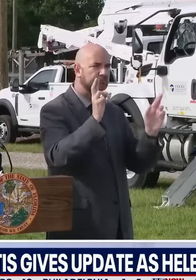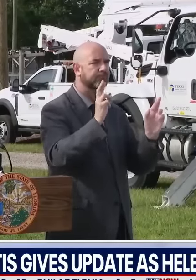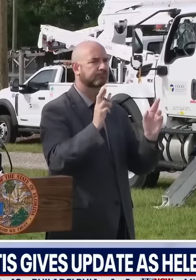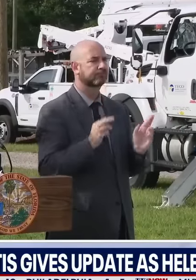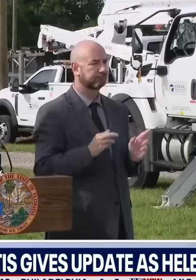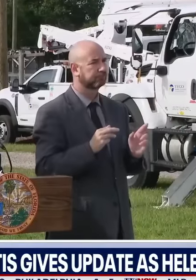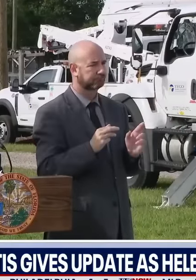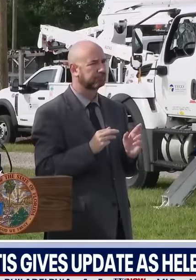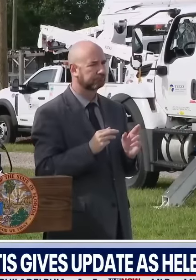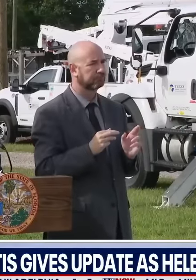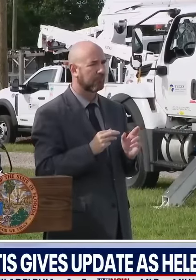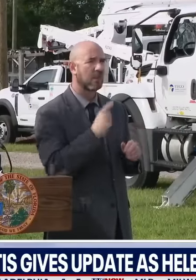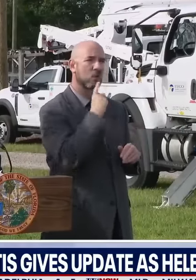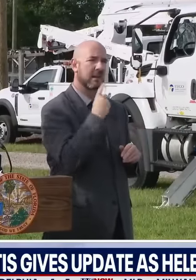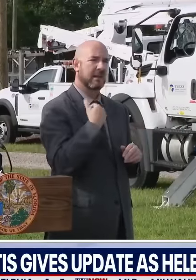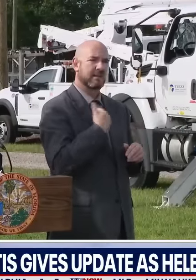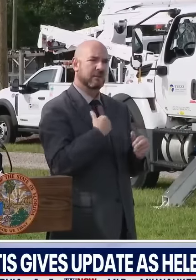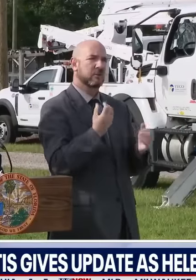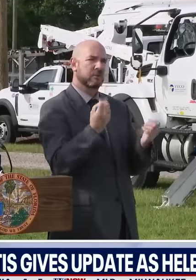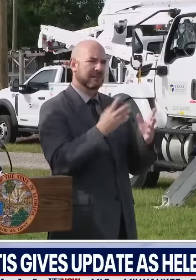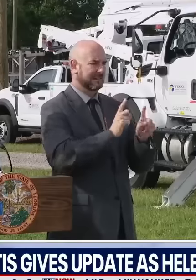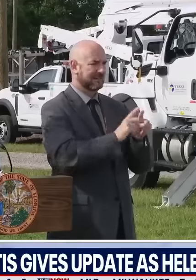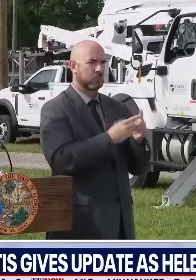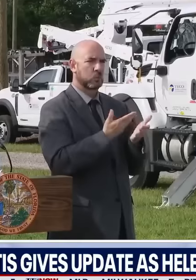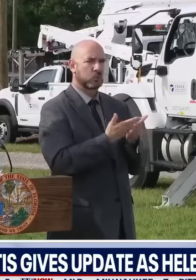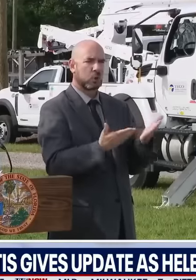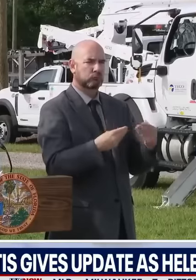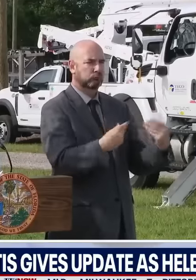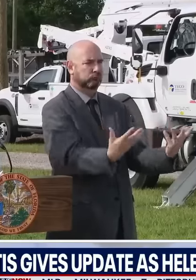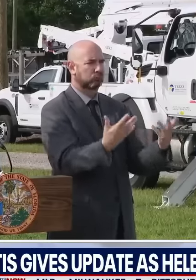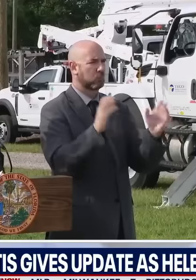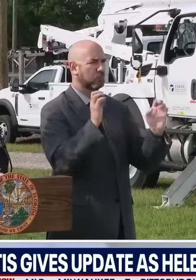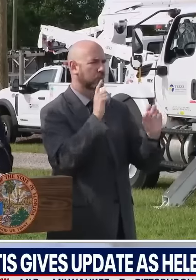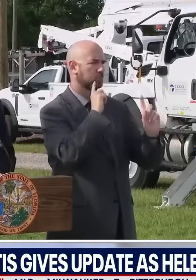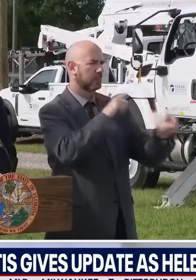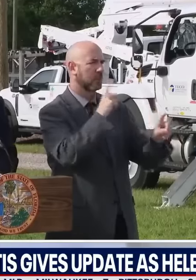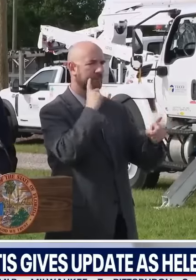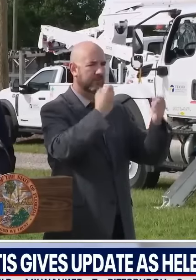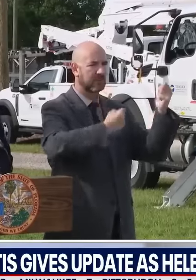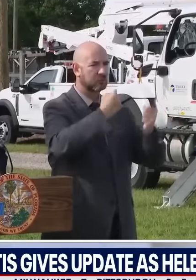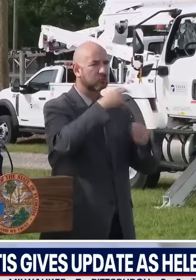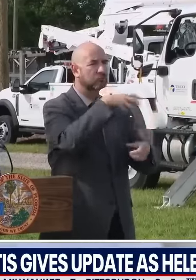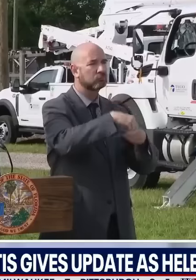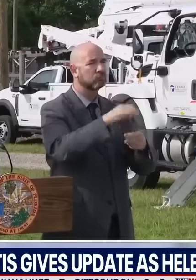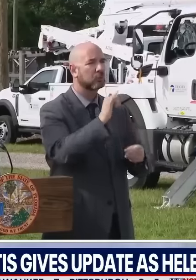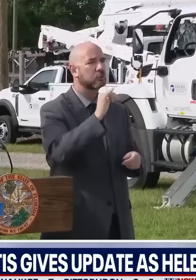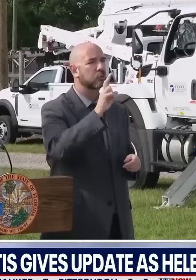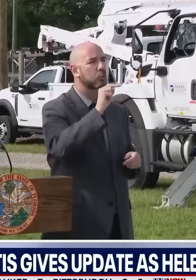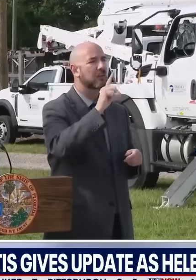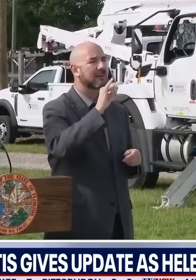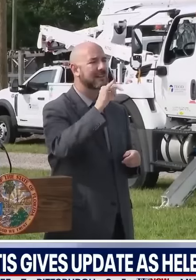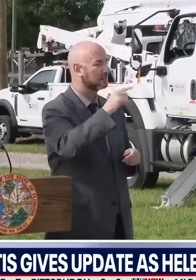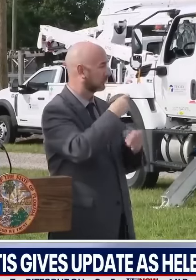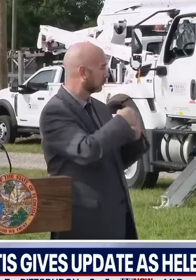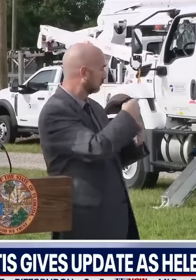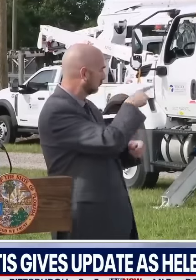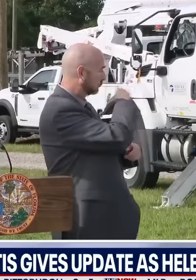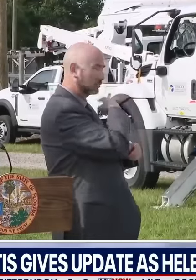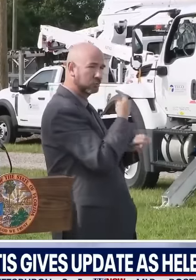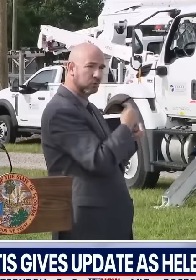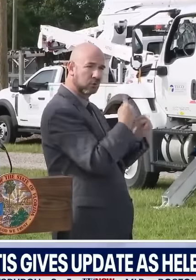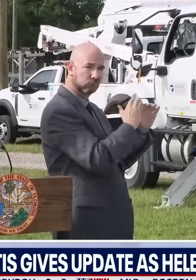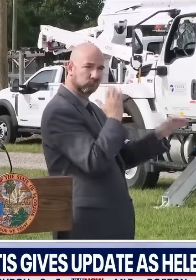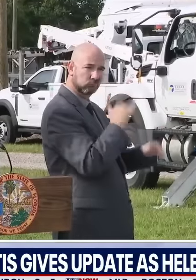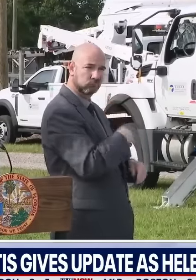for emergency response vehicles, including utility vehicles that are staging for rapid response. Kevin has activated